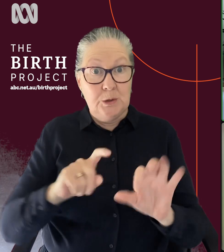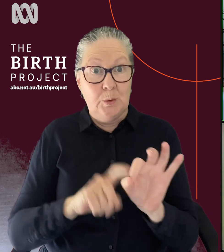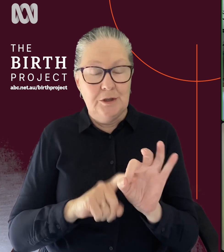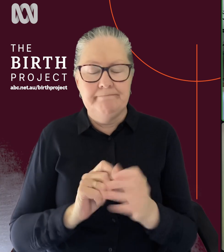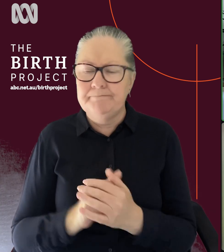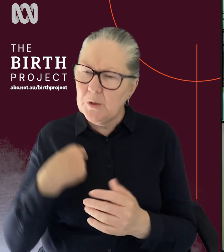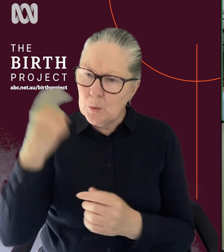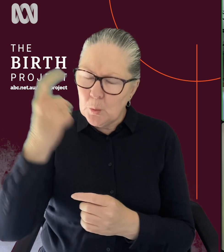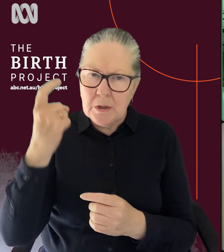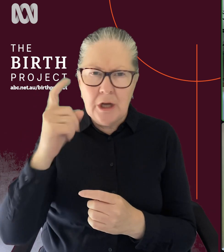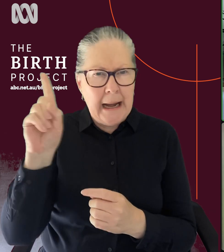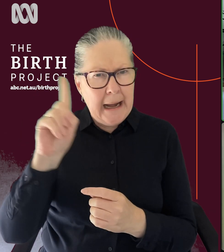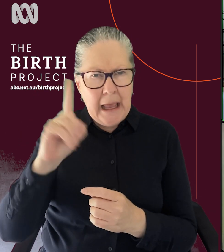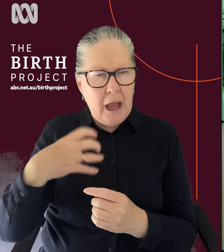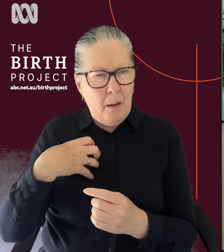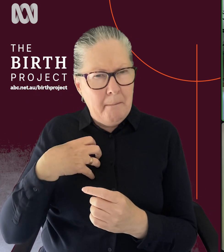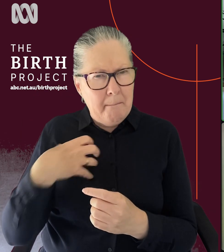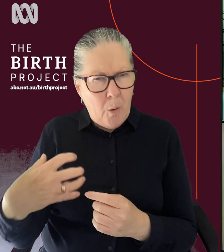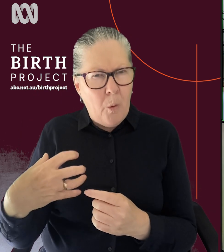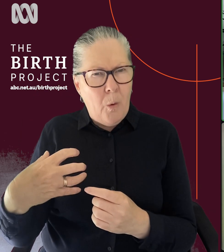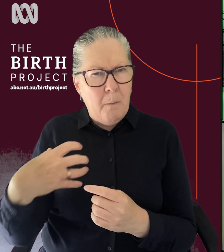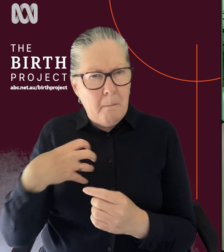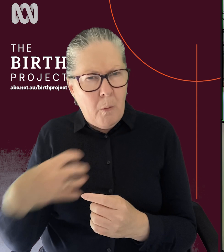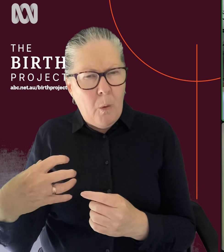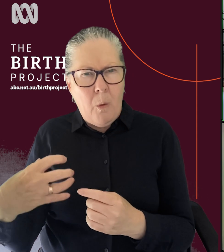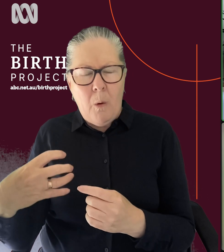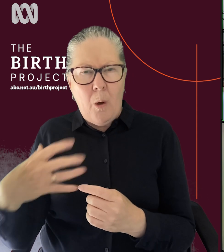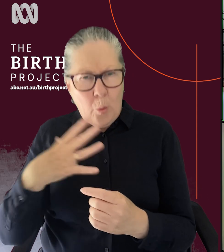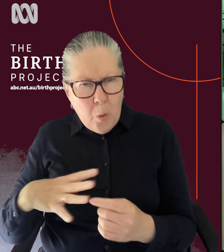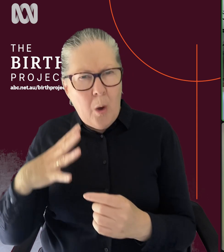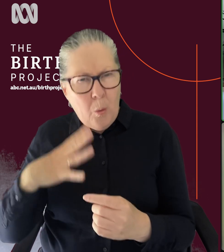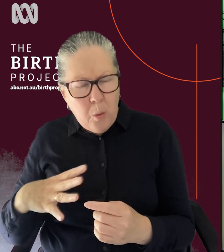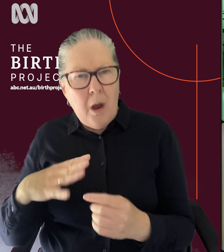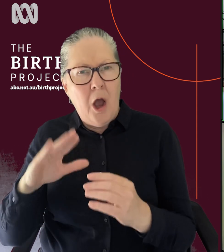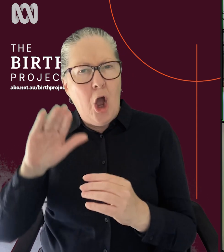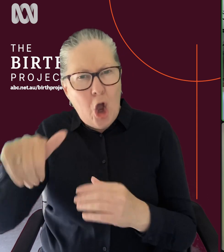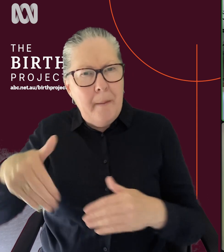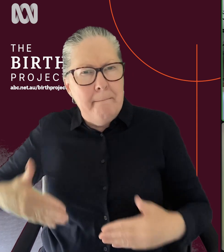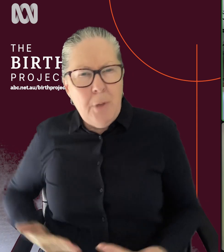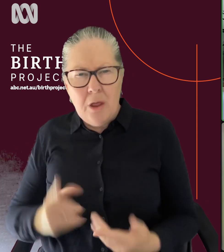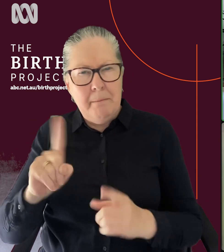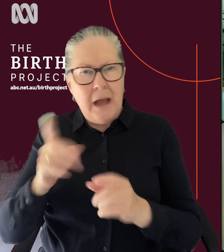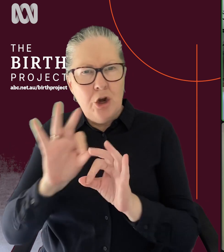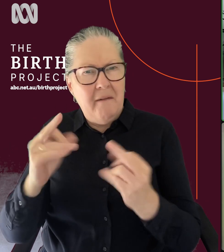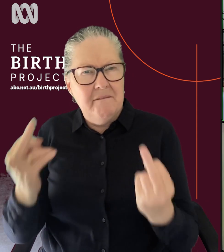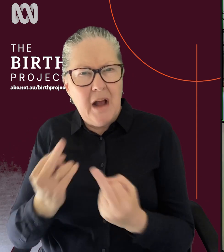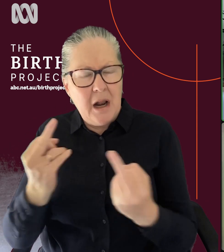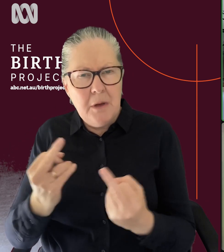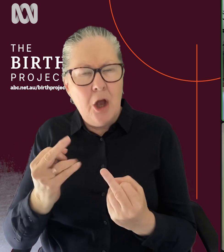why aren't home births more widely available? I feel like this is an area where it's still a bit of an uncommon choice, but